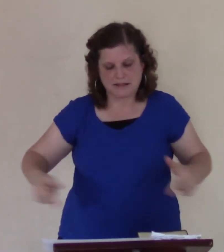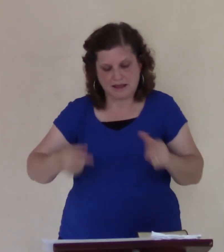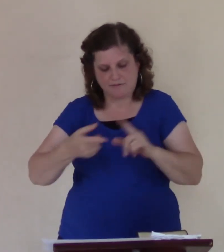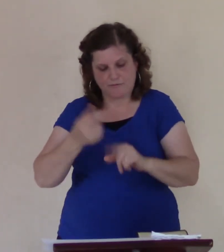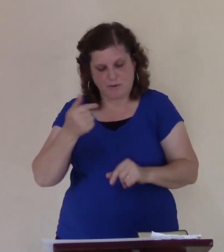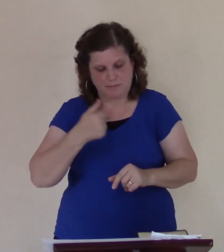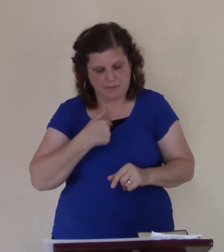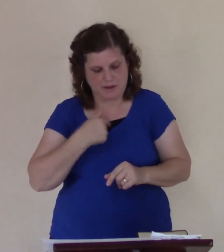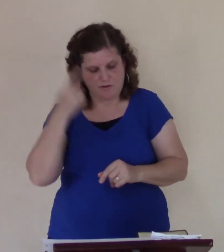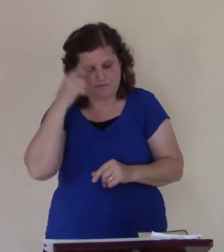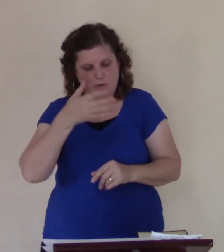die than to live.